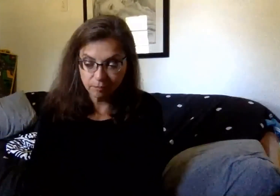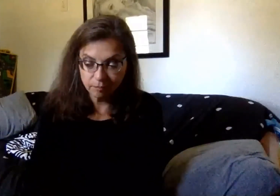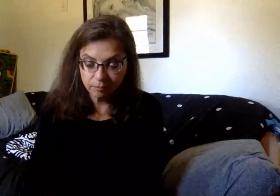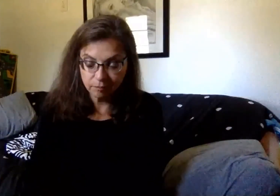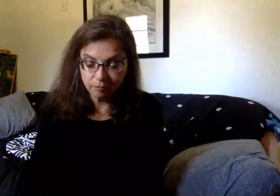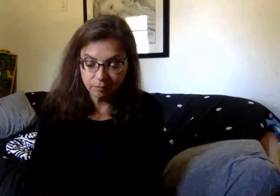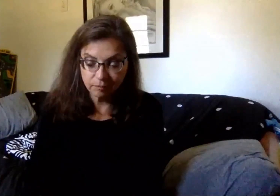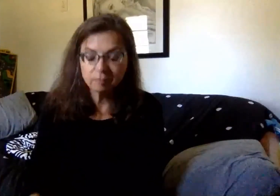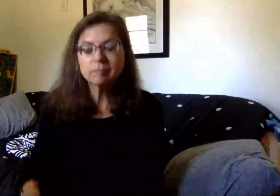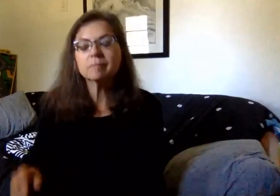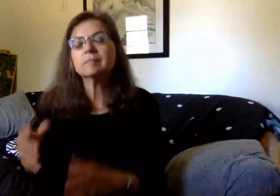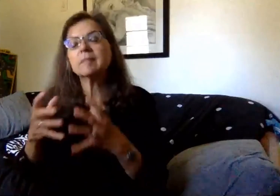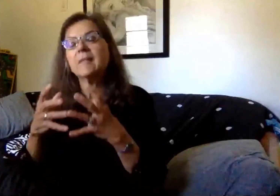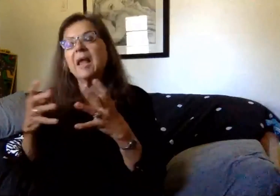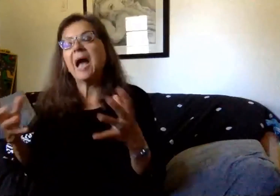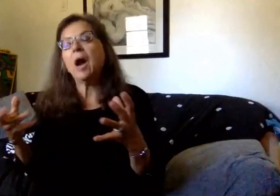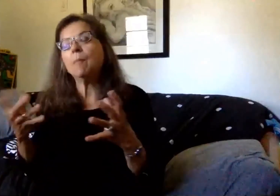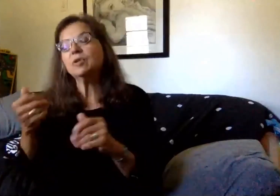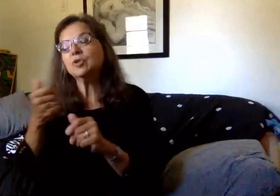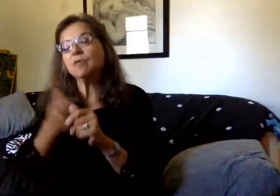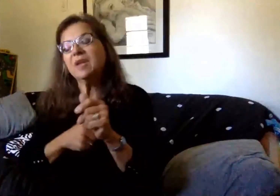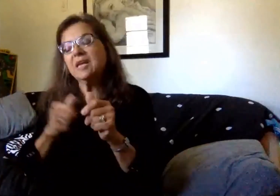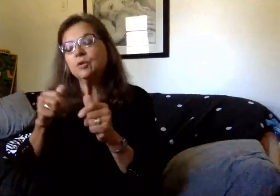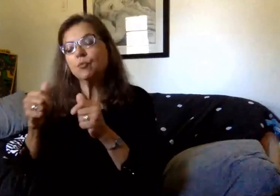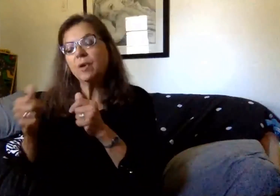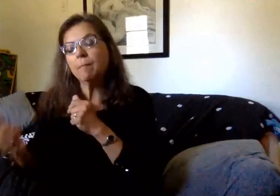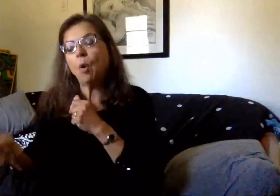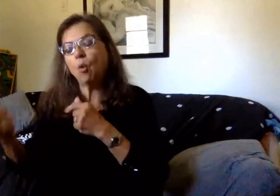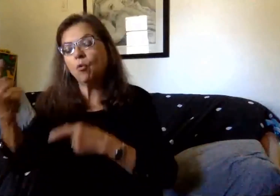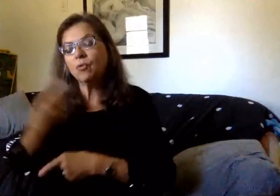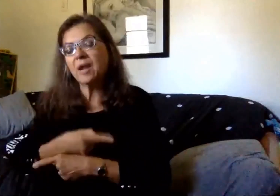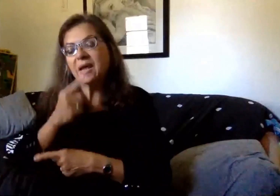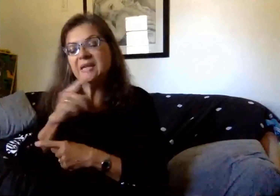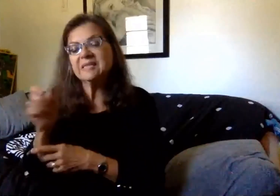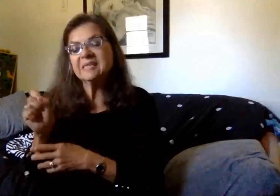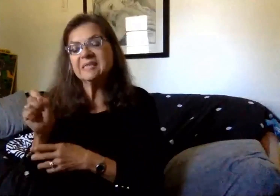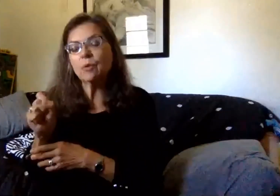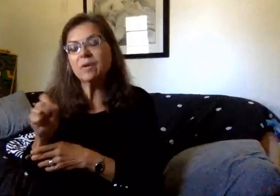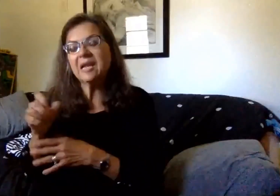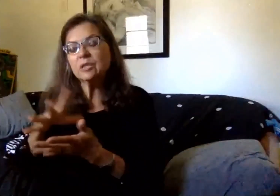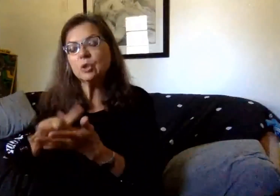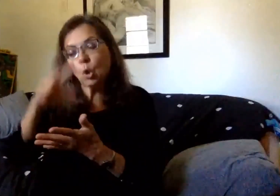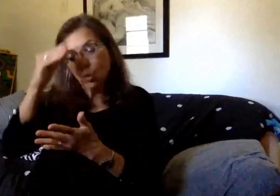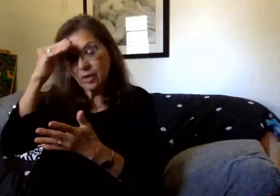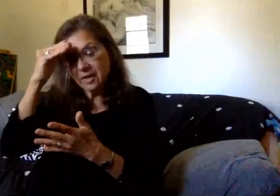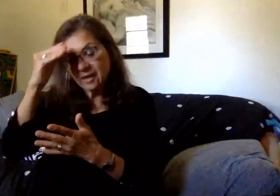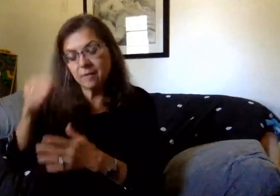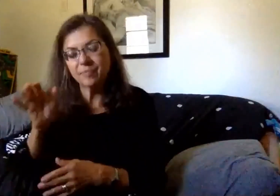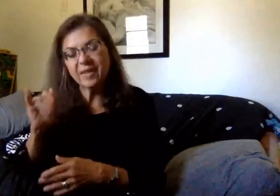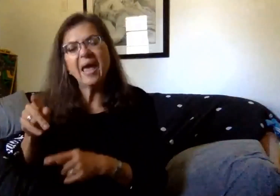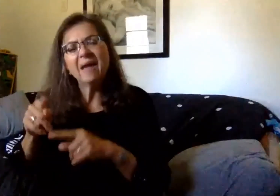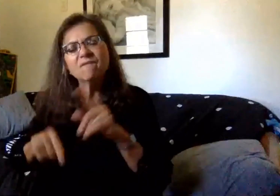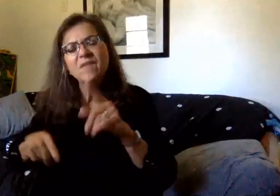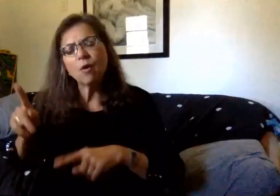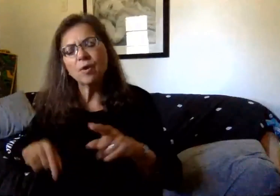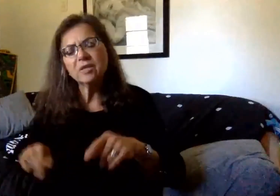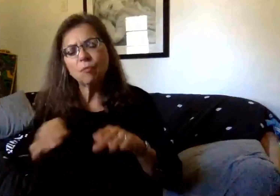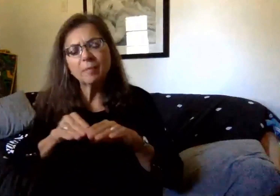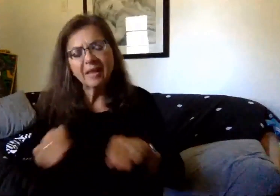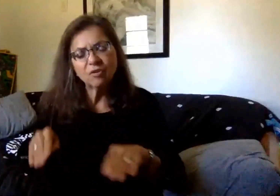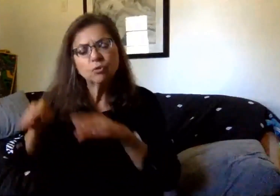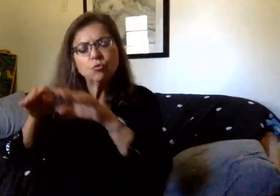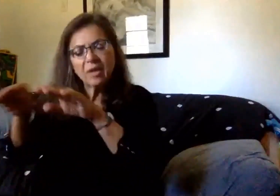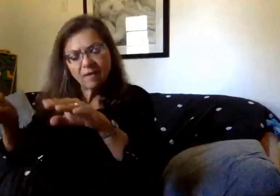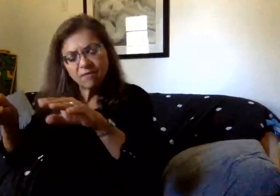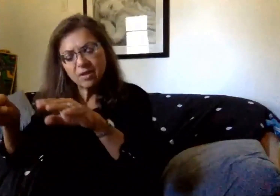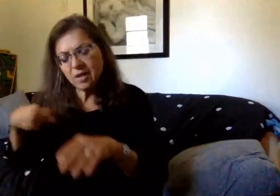Question, how much of each remote day will be synchronous learning? That's going to vary from level to level. We're still